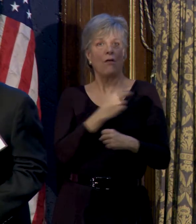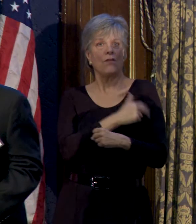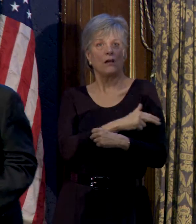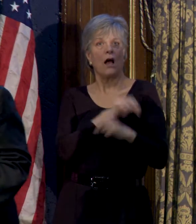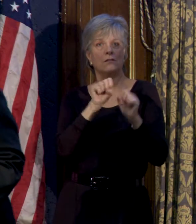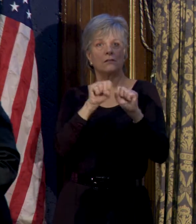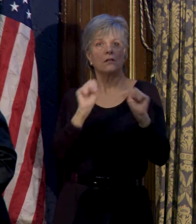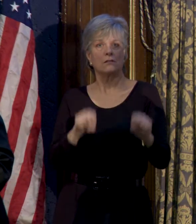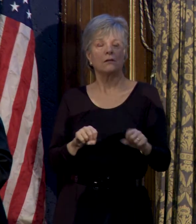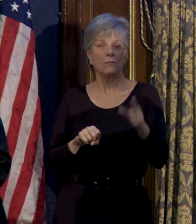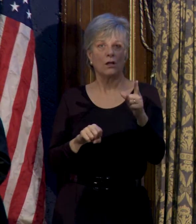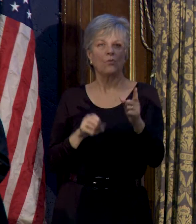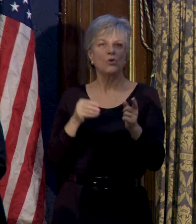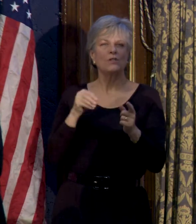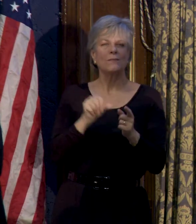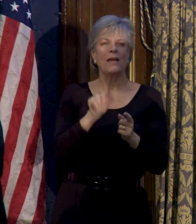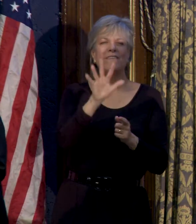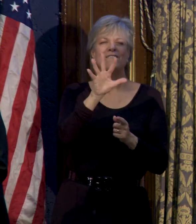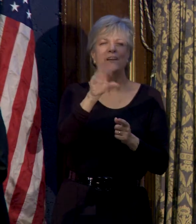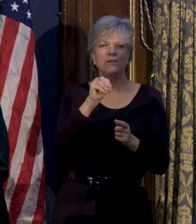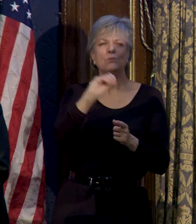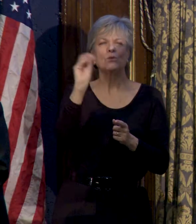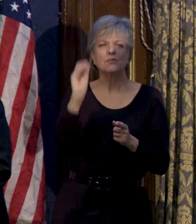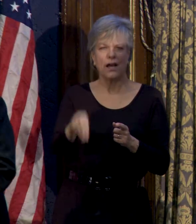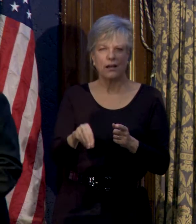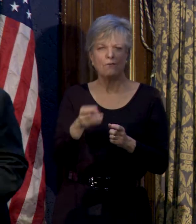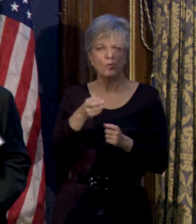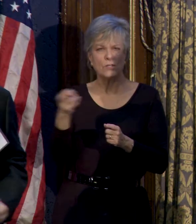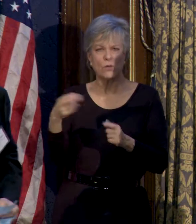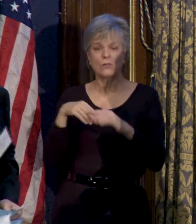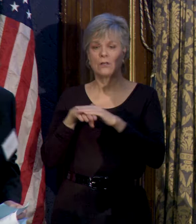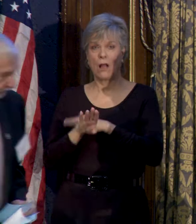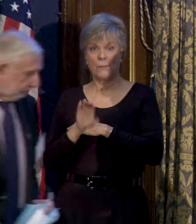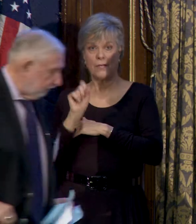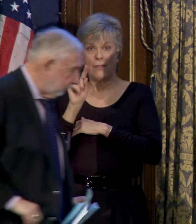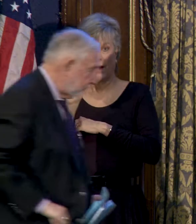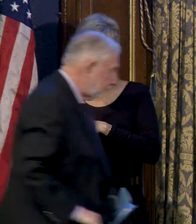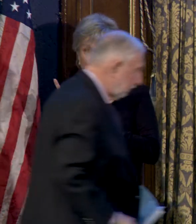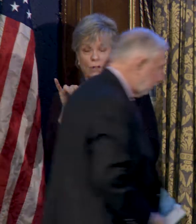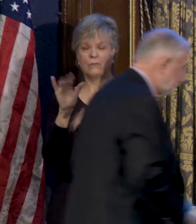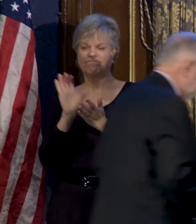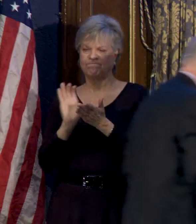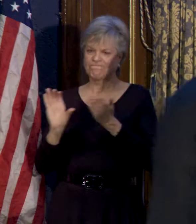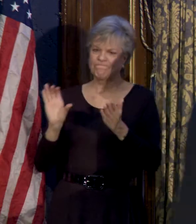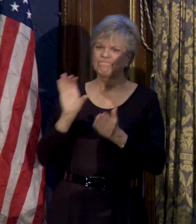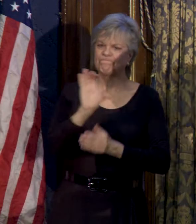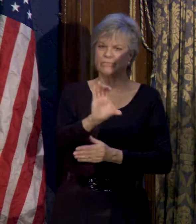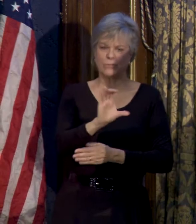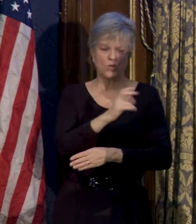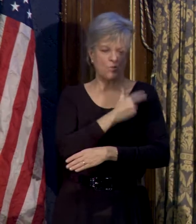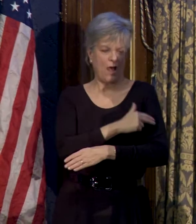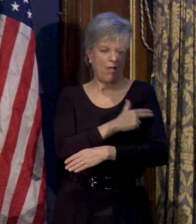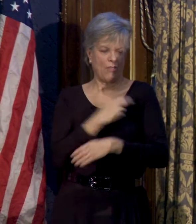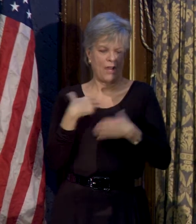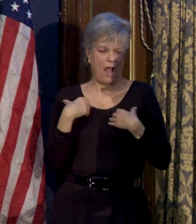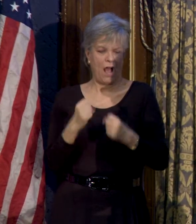on which we spend half of our revenue. Fifty percent of the resources that come into the county go to our health and hospital system.